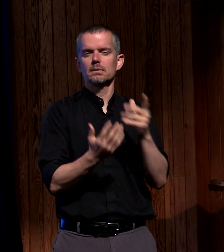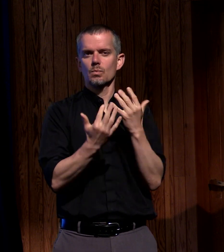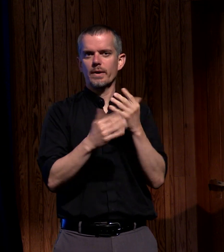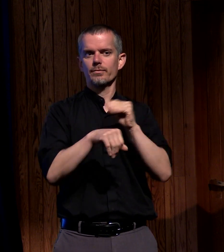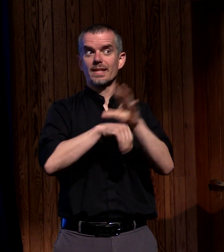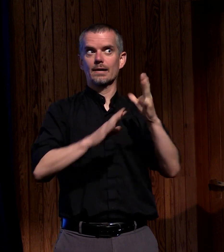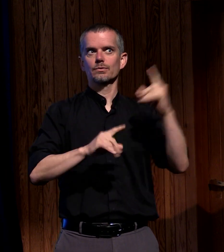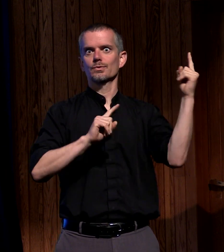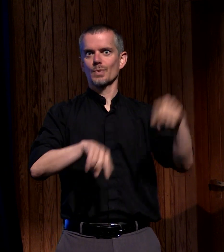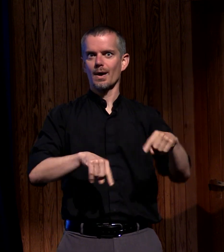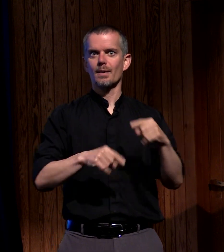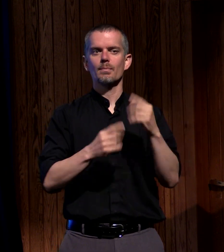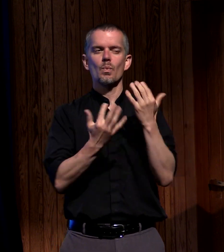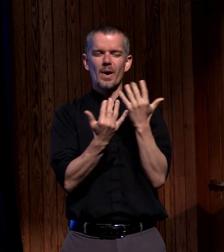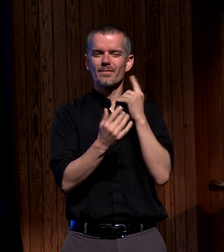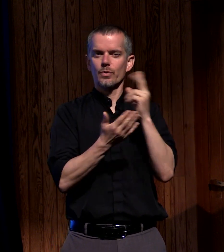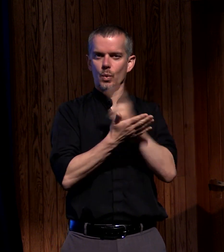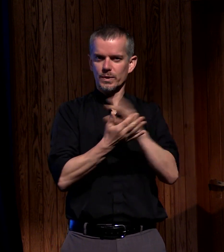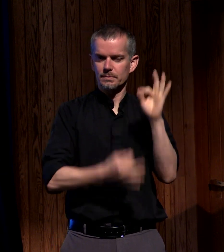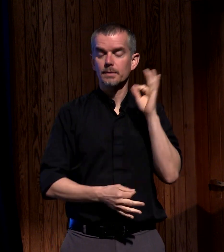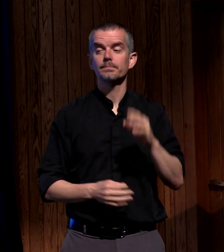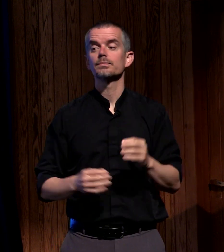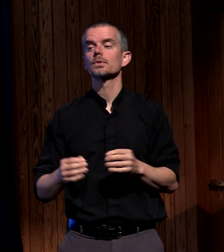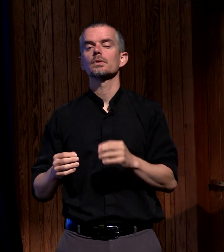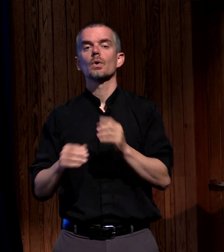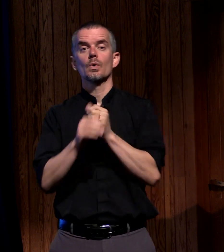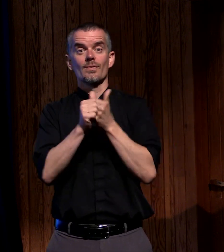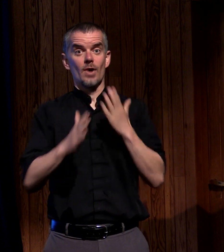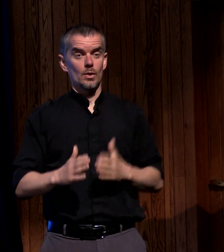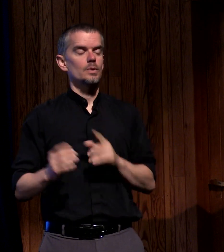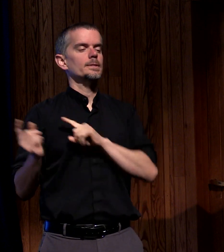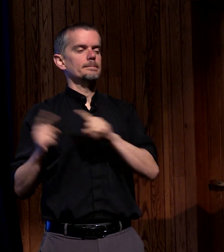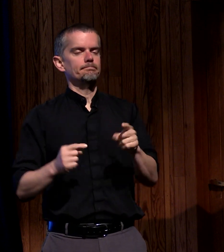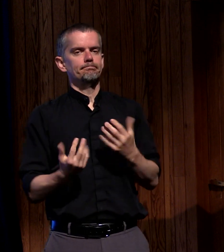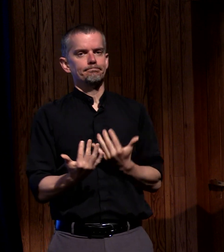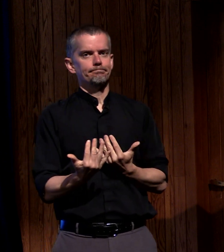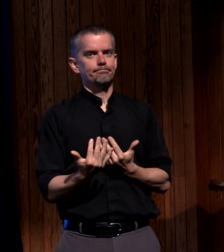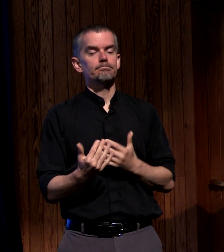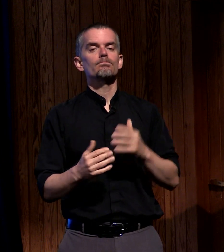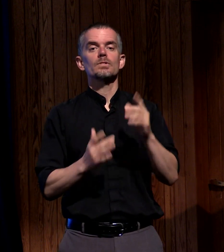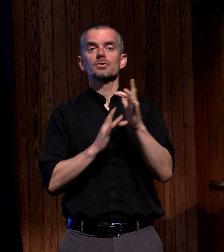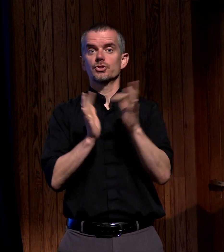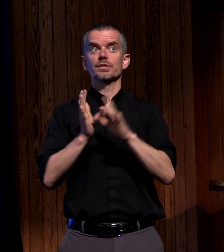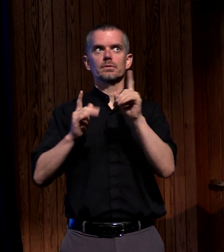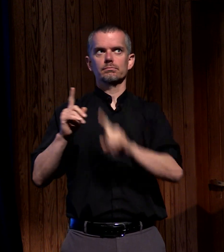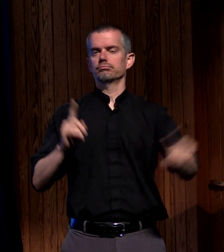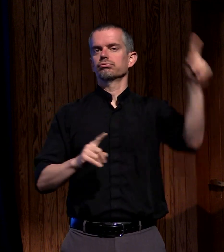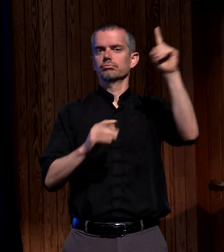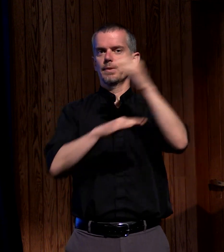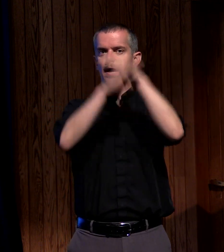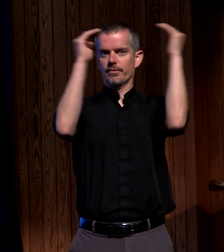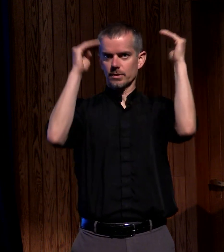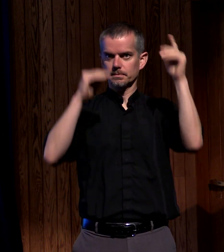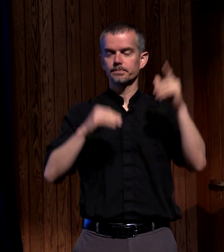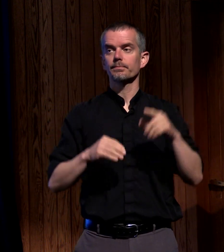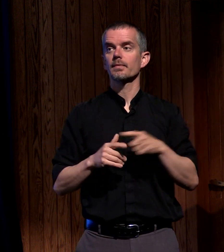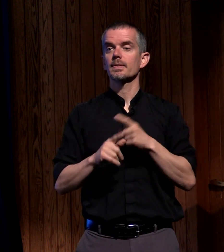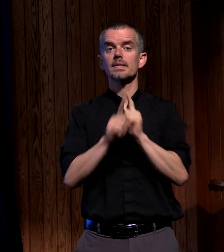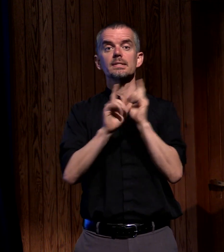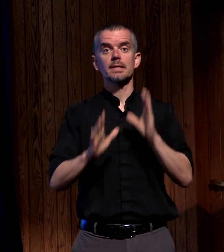Spirit they do that he ascends to heaven to his rightful place and the disciples go and